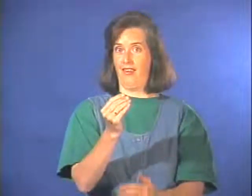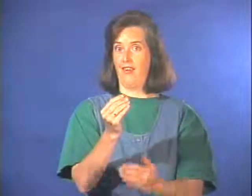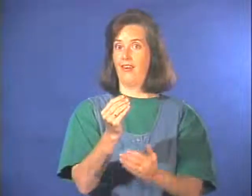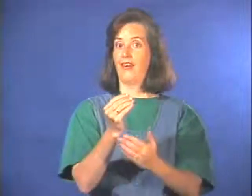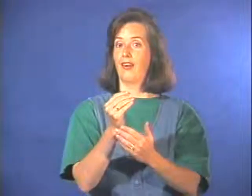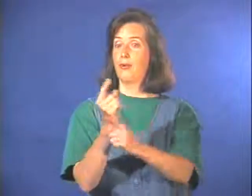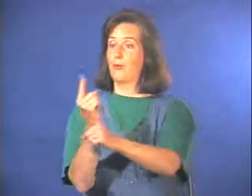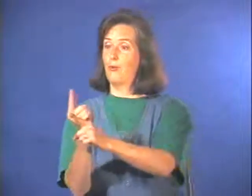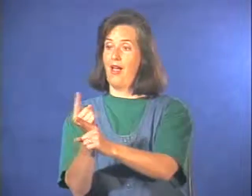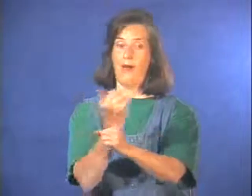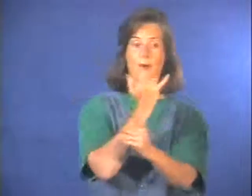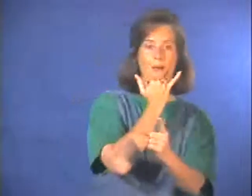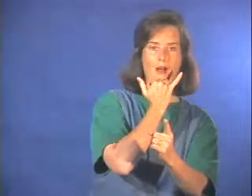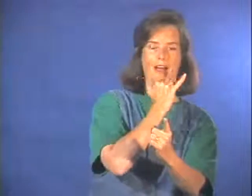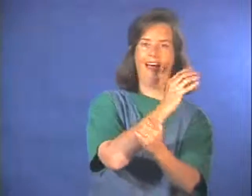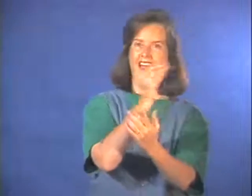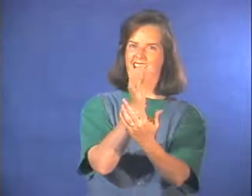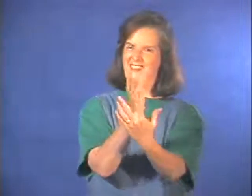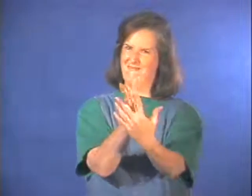what's in between.